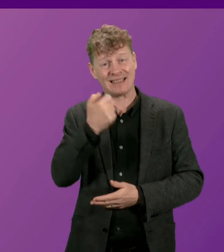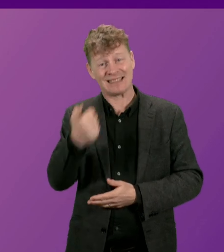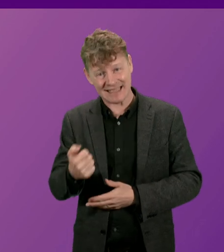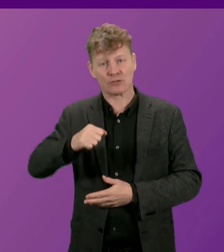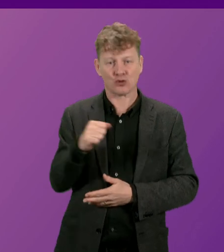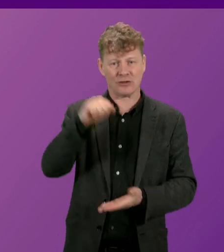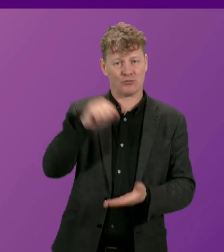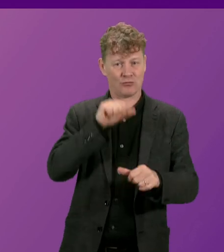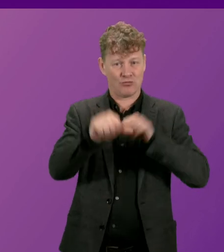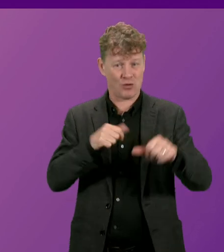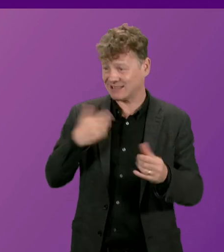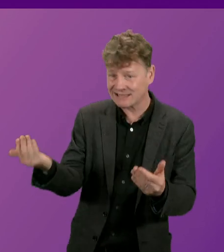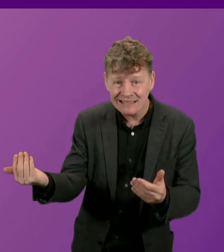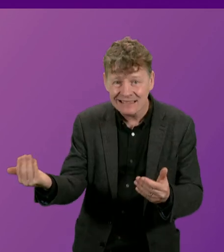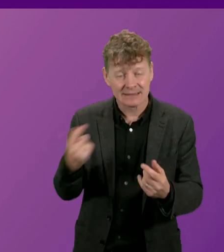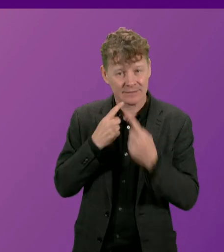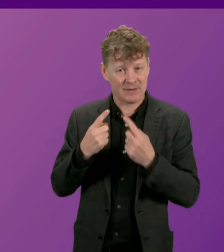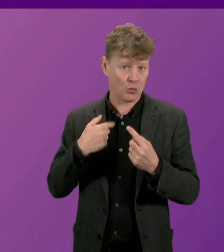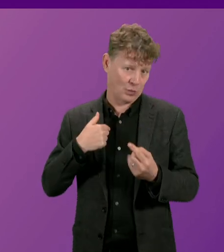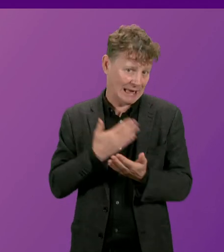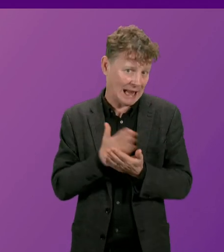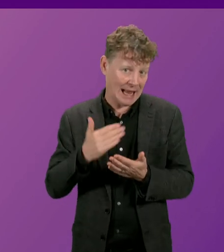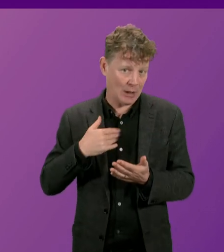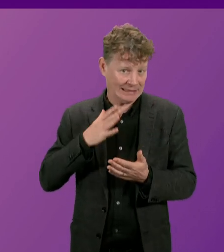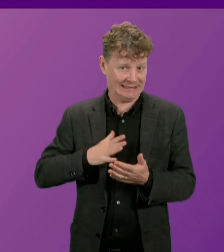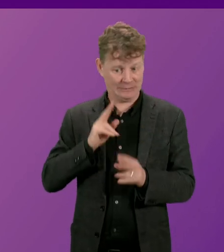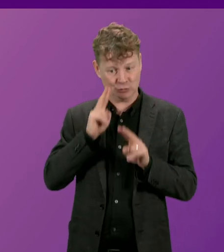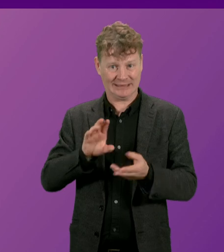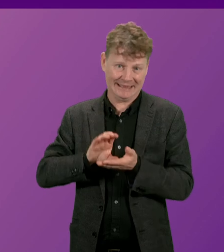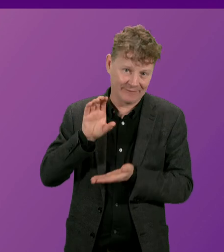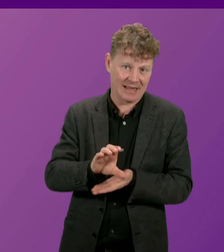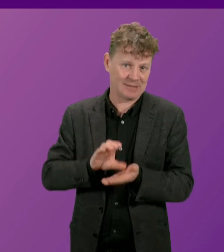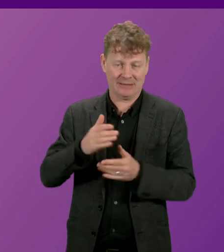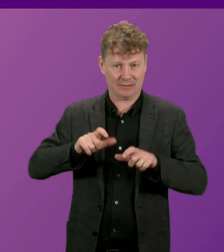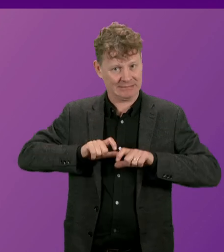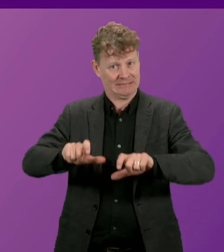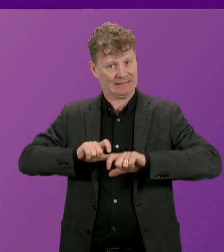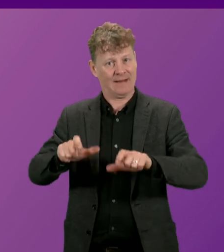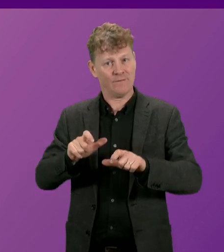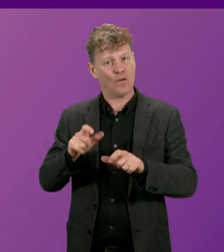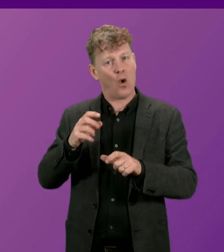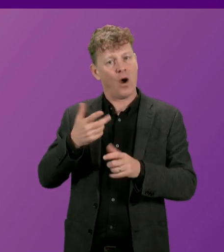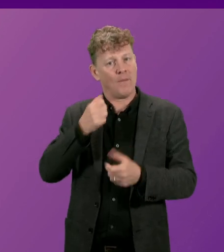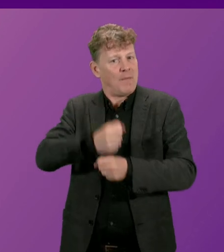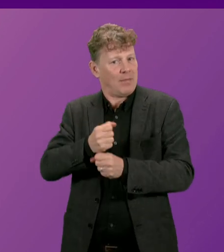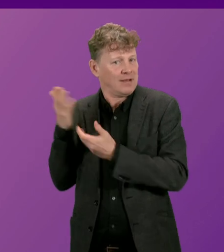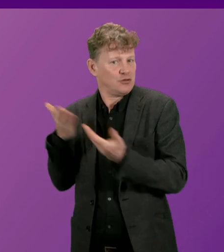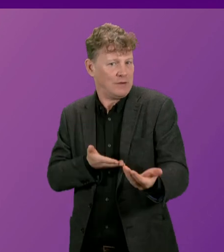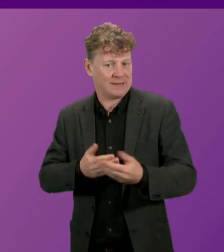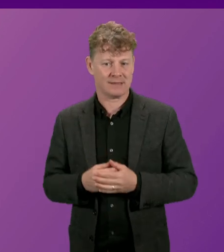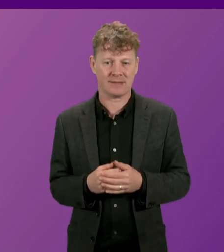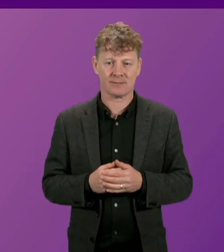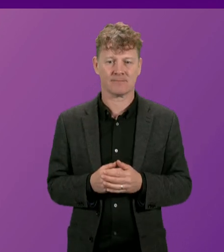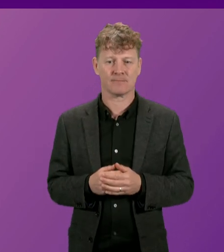It is clear that we will need to see continued investment over the coming years to provide the funding that our public services need. Mr Brown.